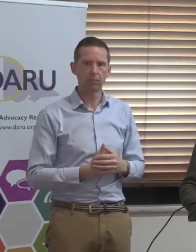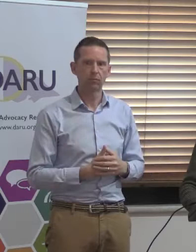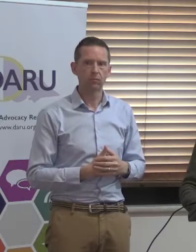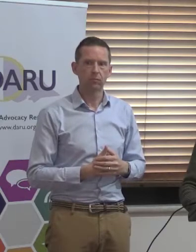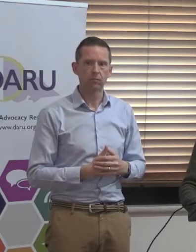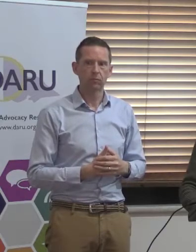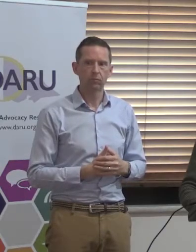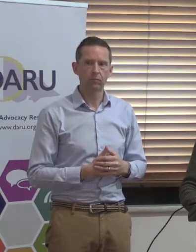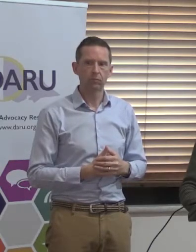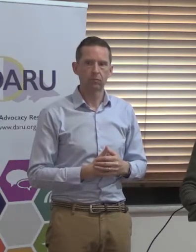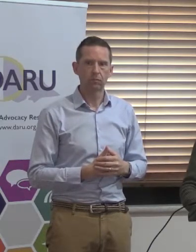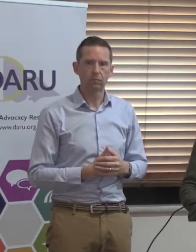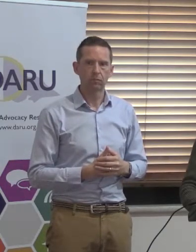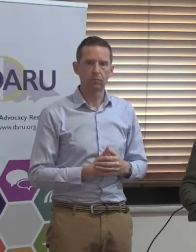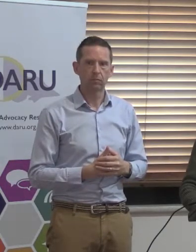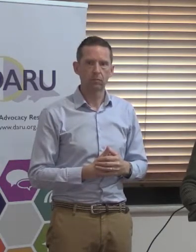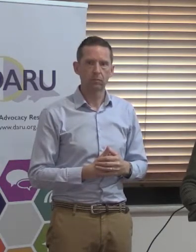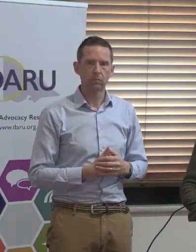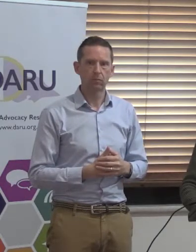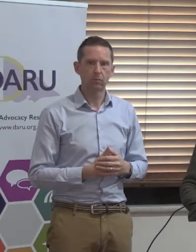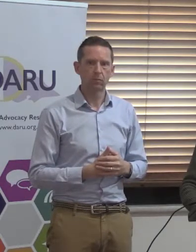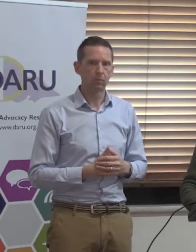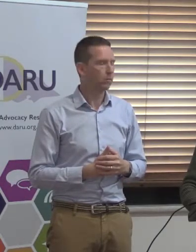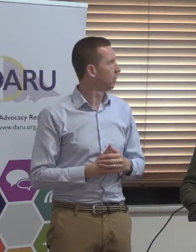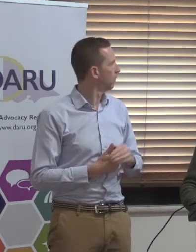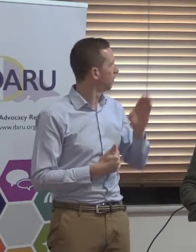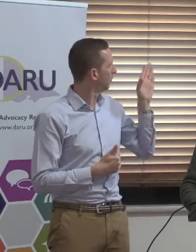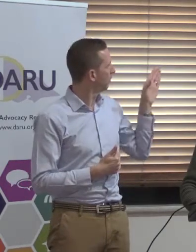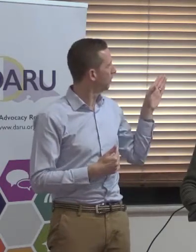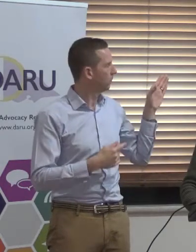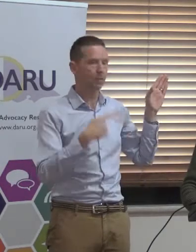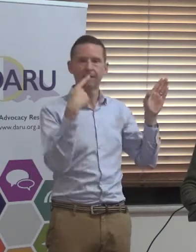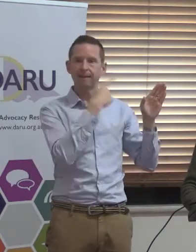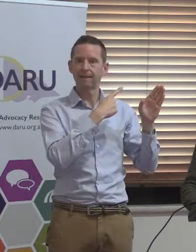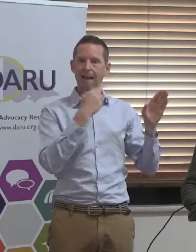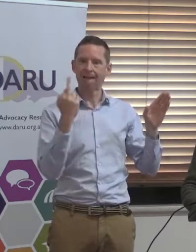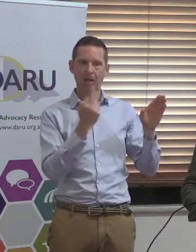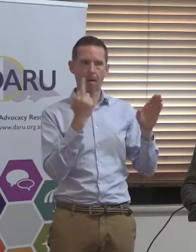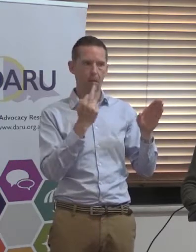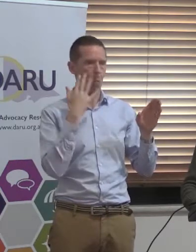There we go. Now, all of these things are available once you find them.